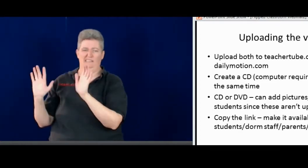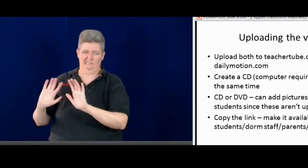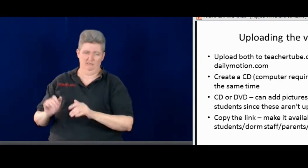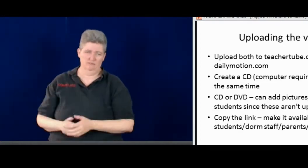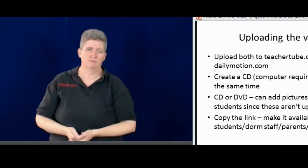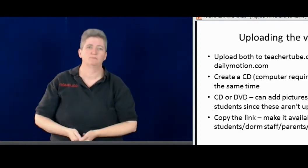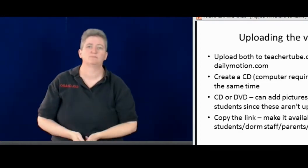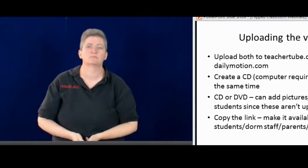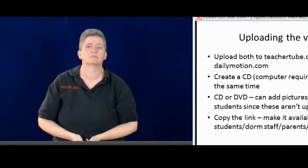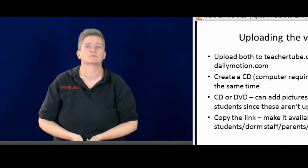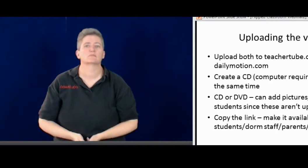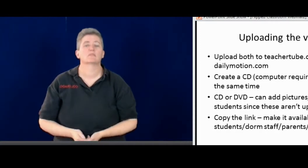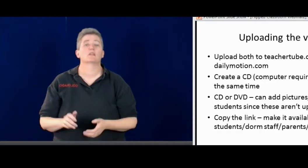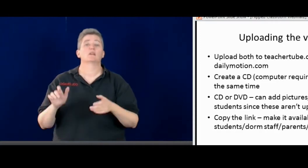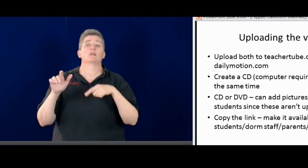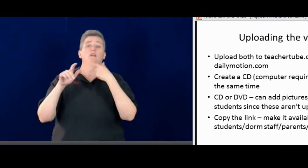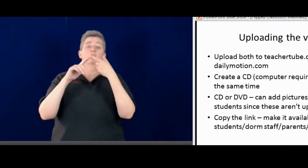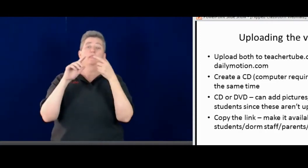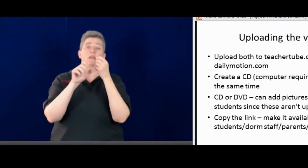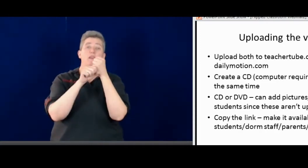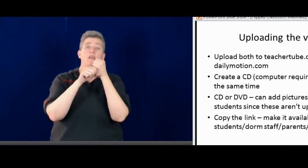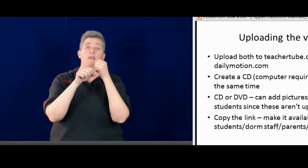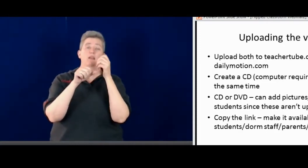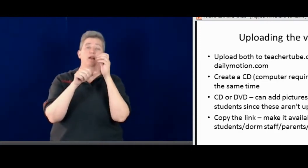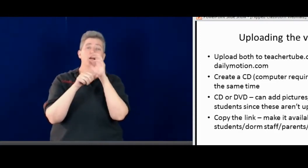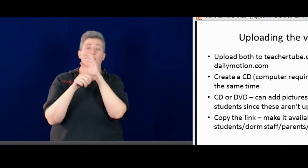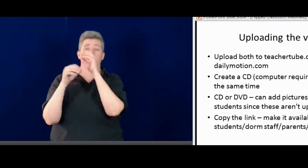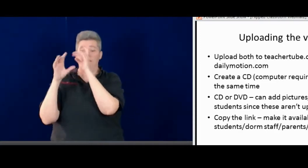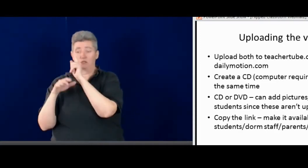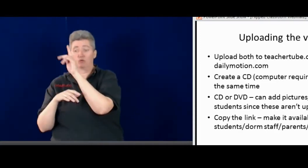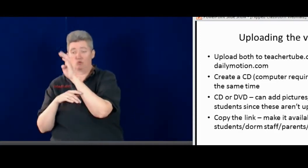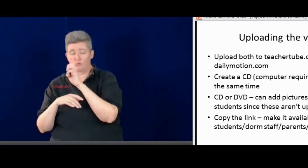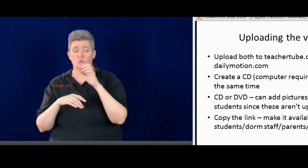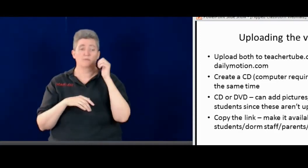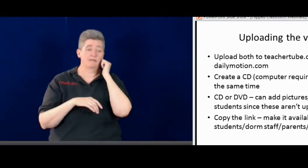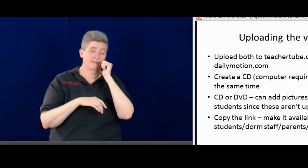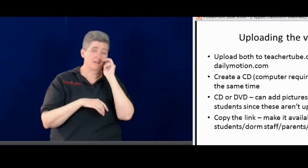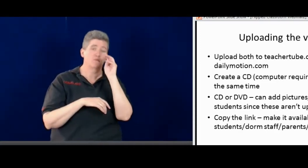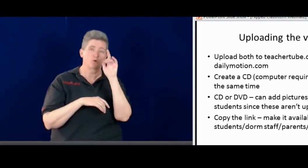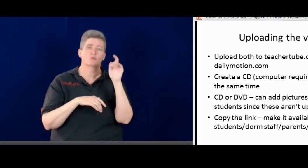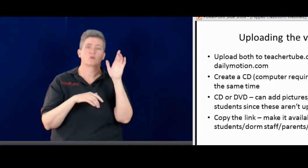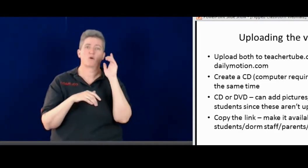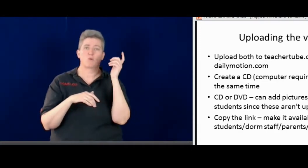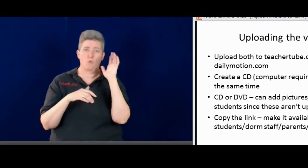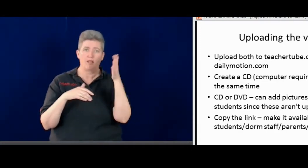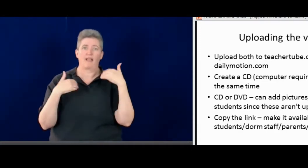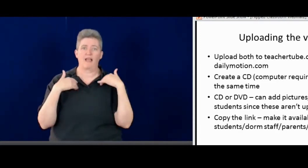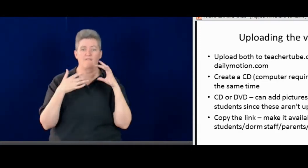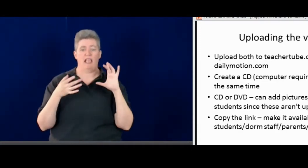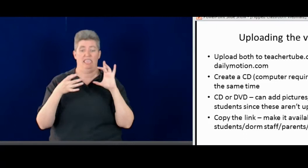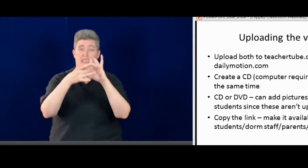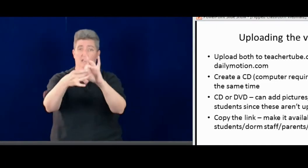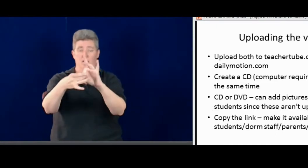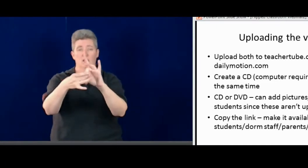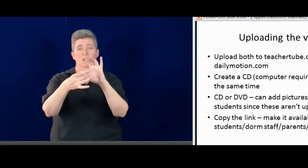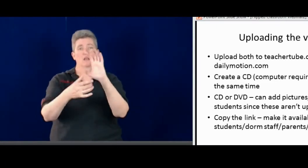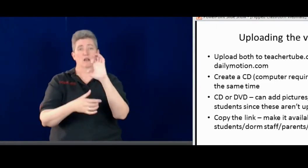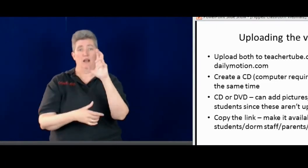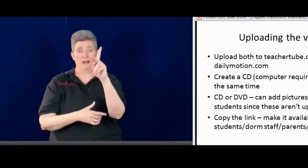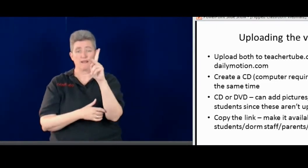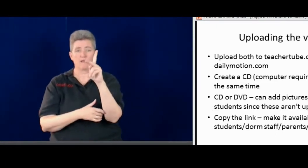Obviously you can't add those to online sites. Both TeacherTube and Daily Motion.